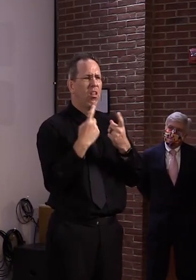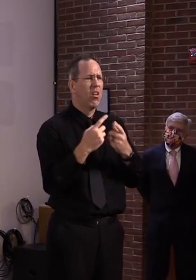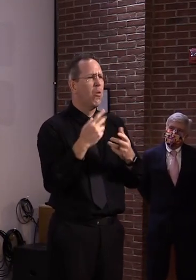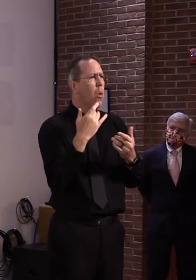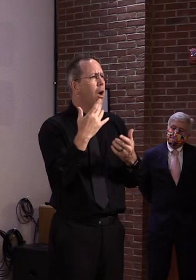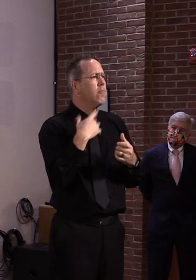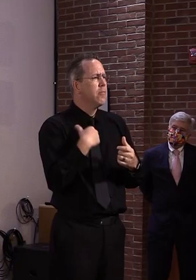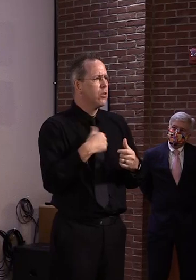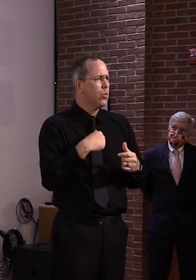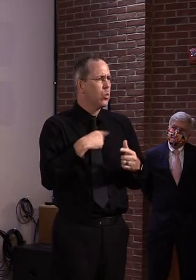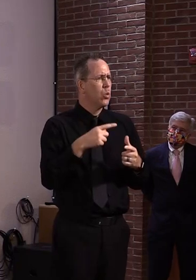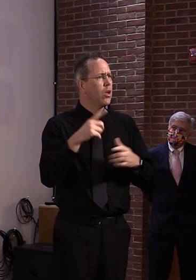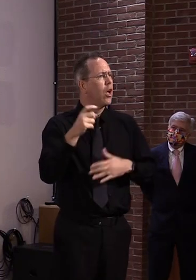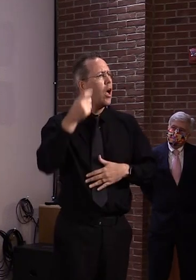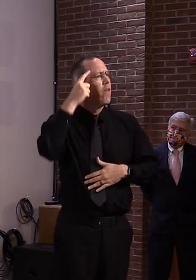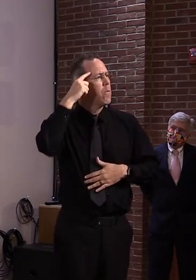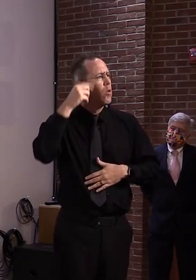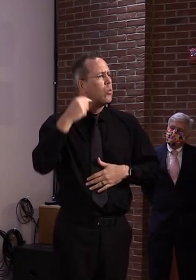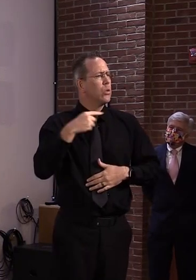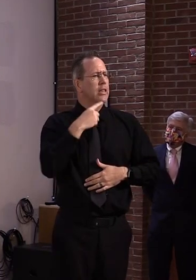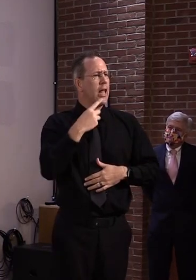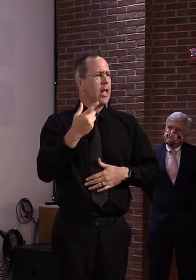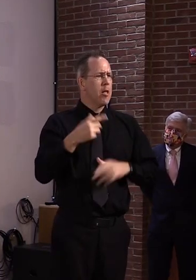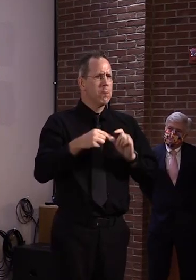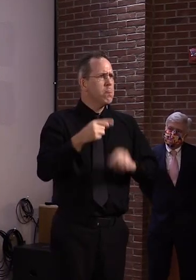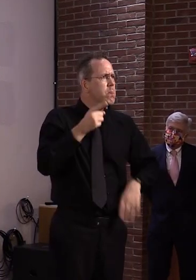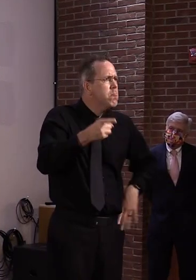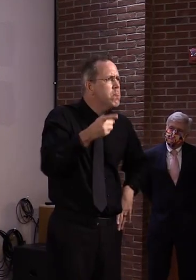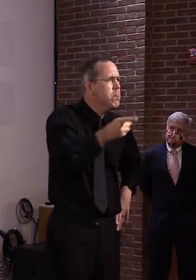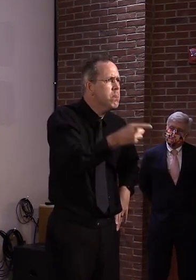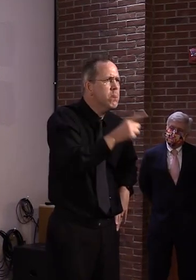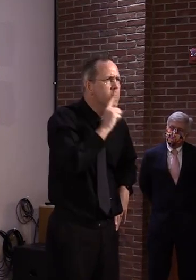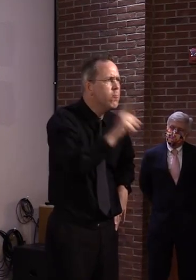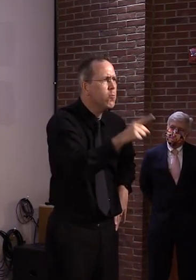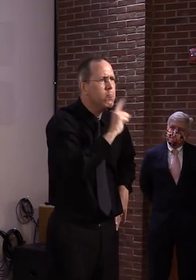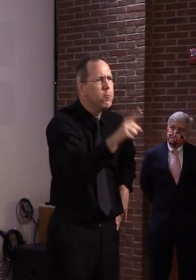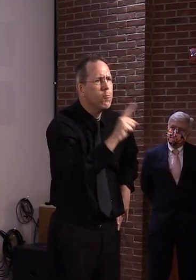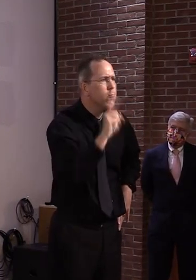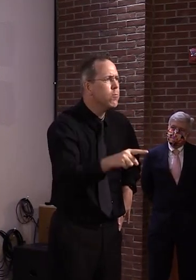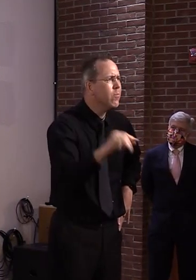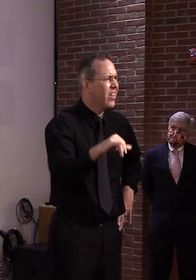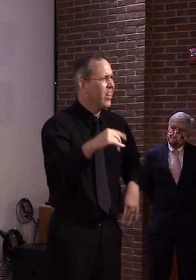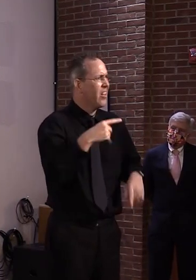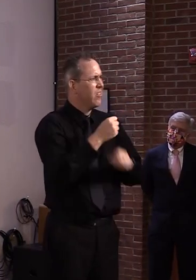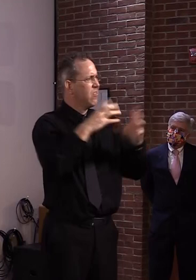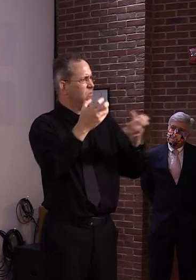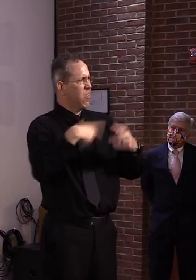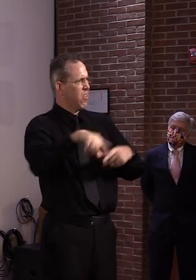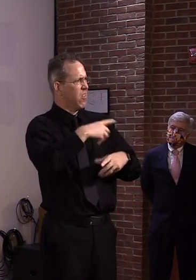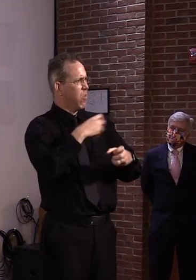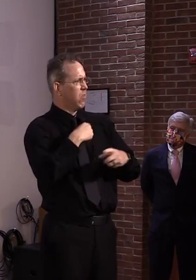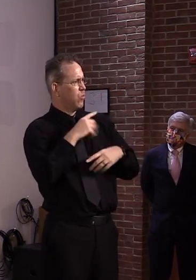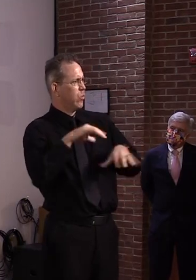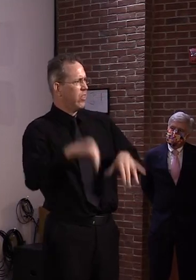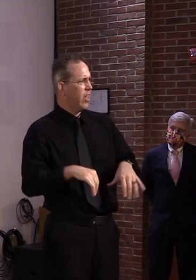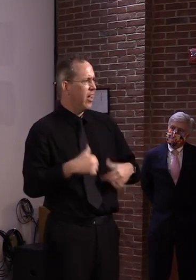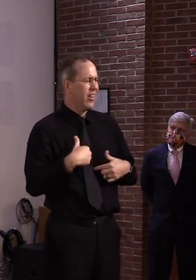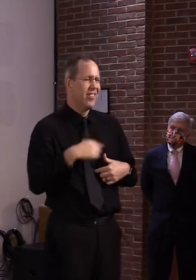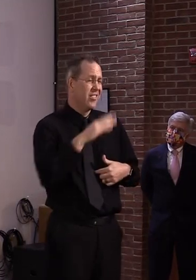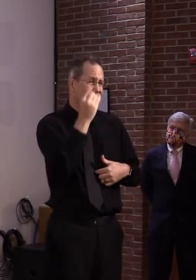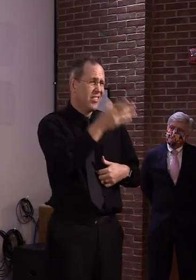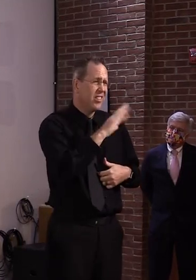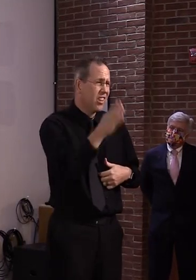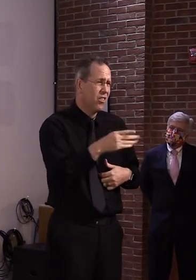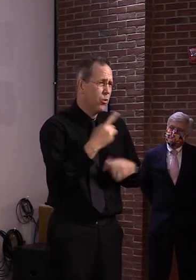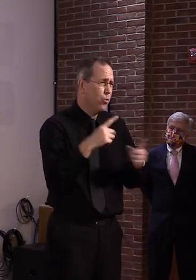If you look at the example of stopping smoking, if you look at the example of maybe